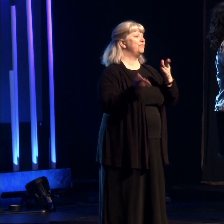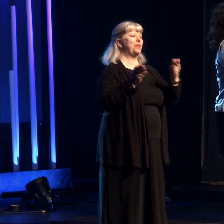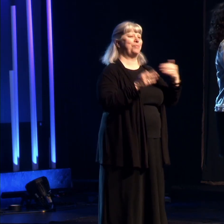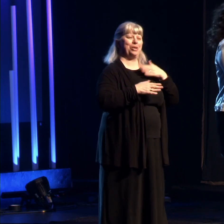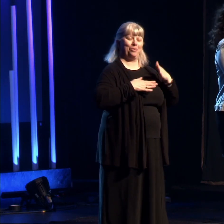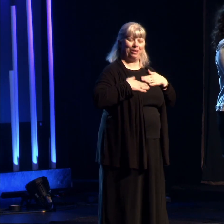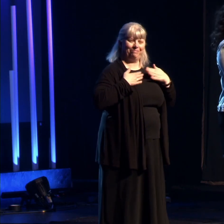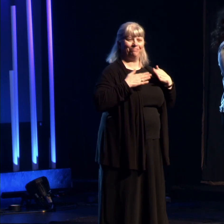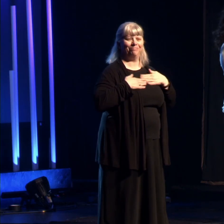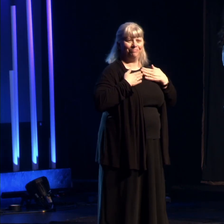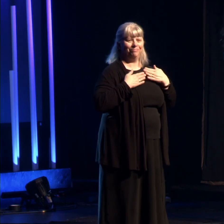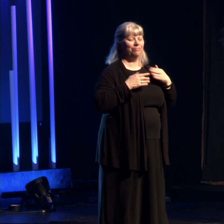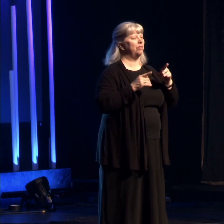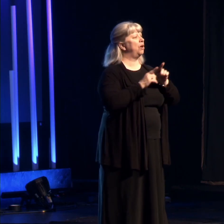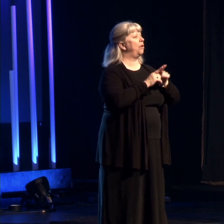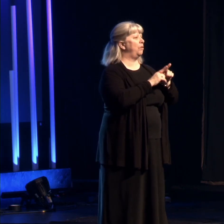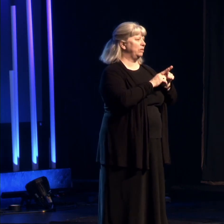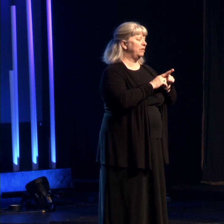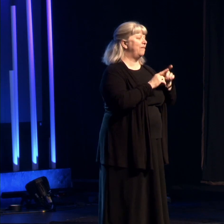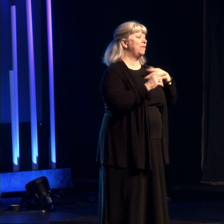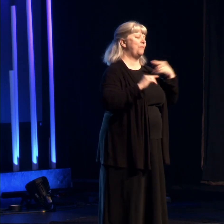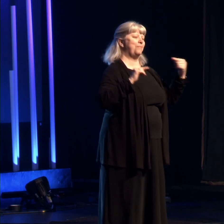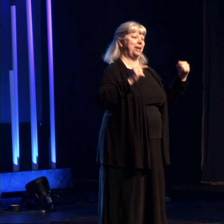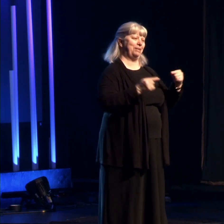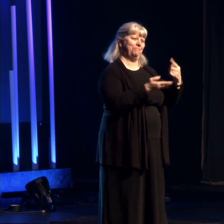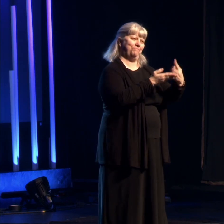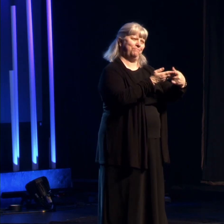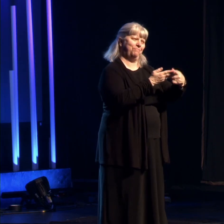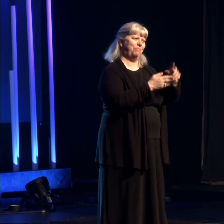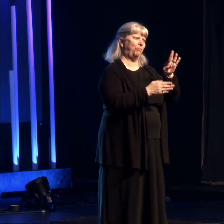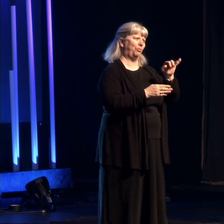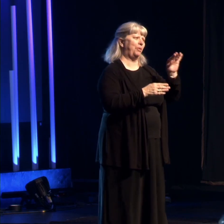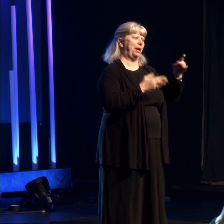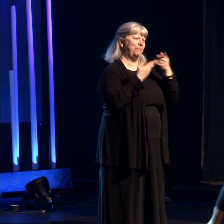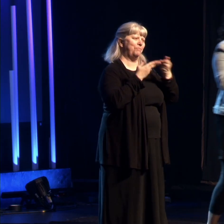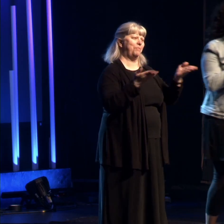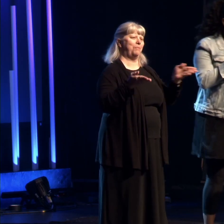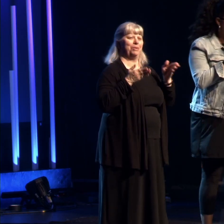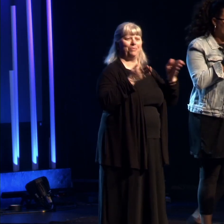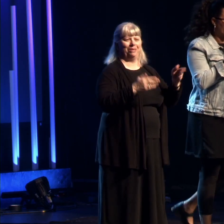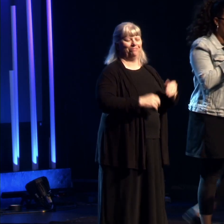but it also brings me pain to talk about Brad in a public way.